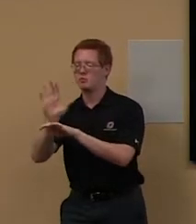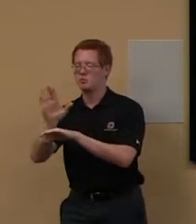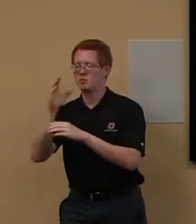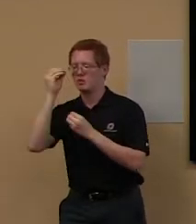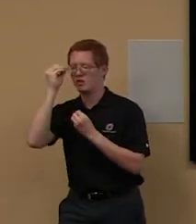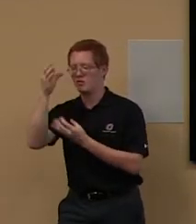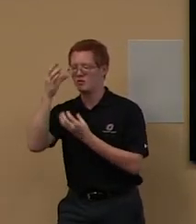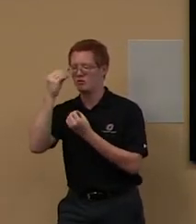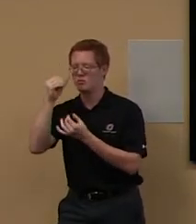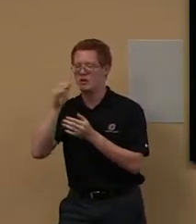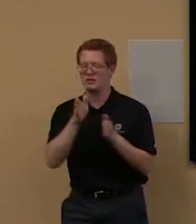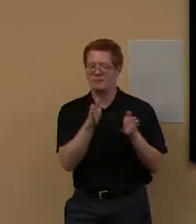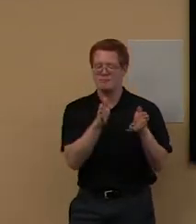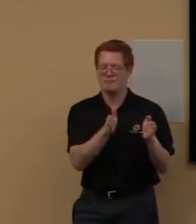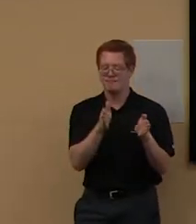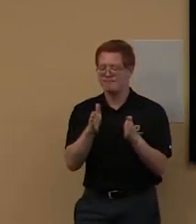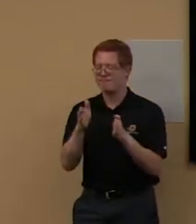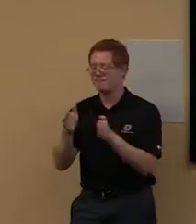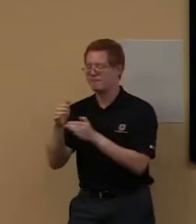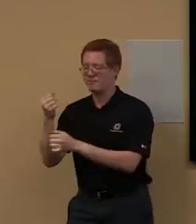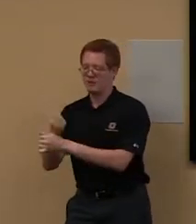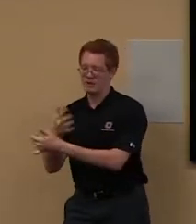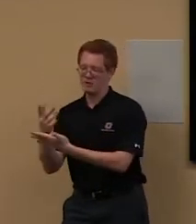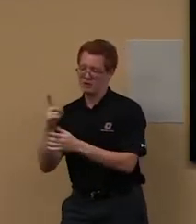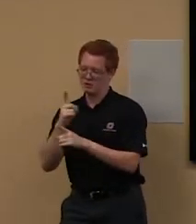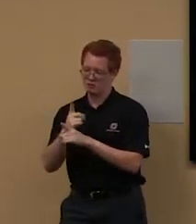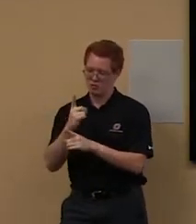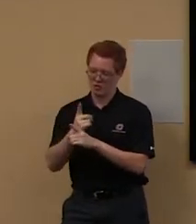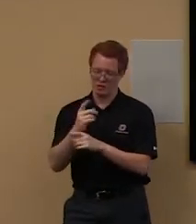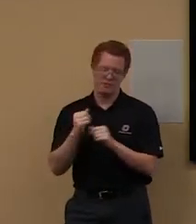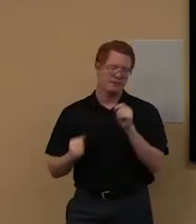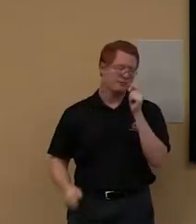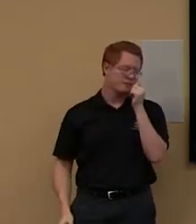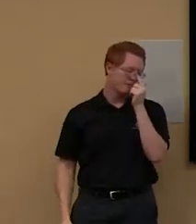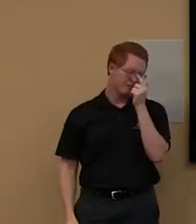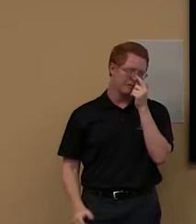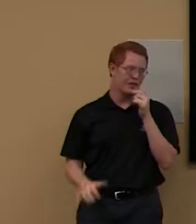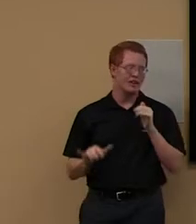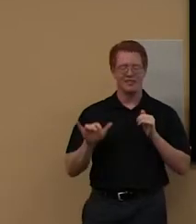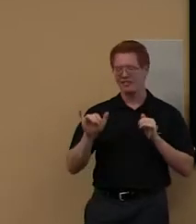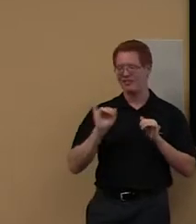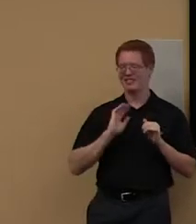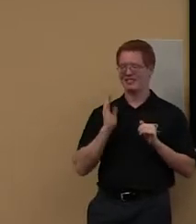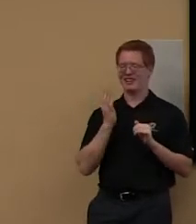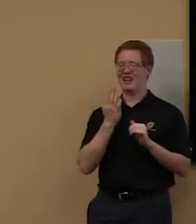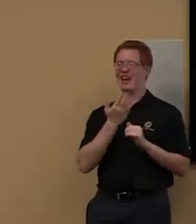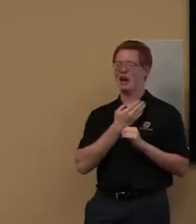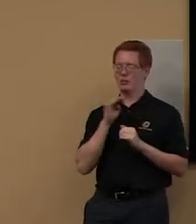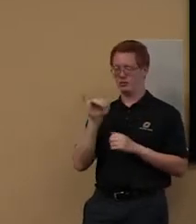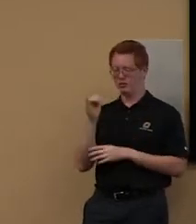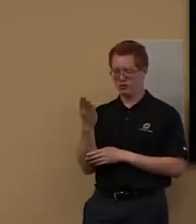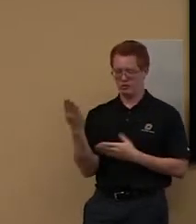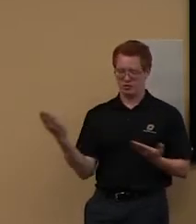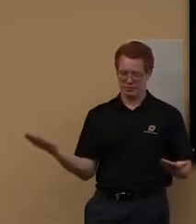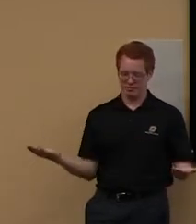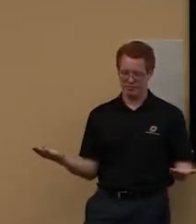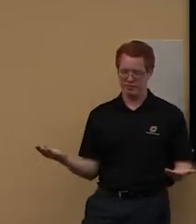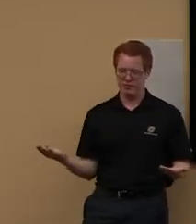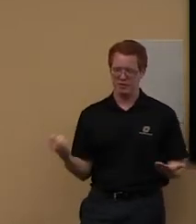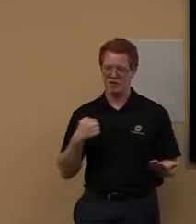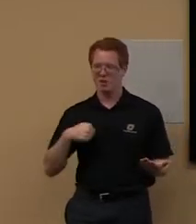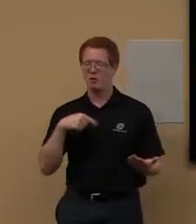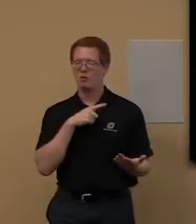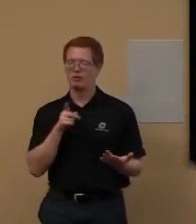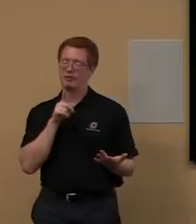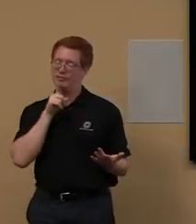of what we do. So, um, so that's, and, and really any of us are happy, like we're complete nerds